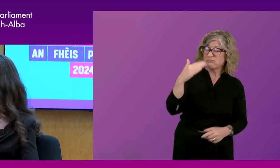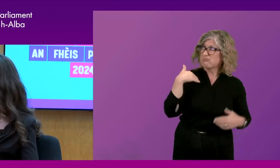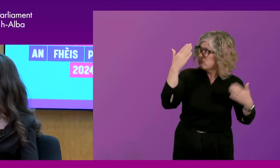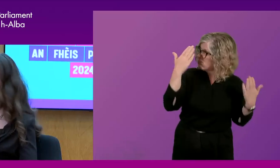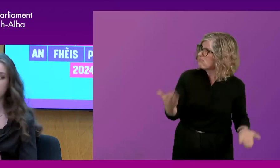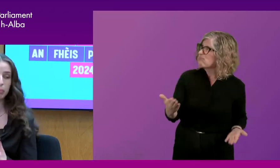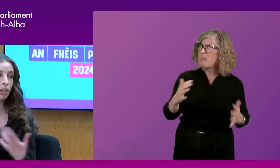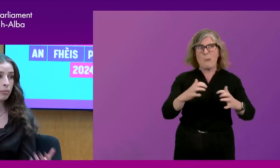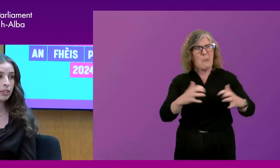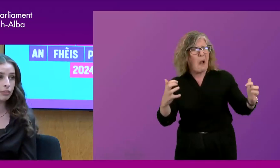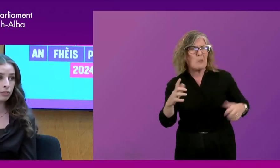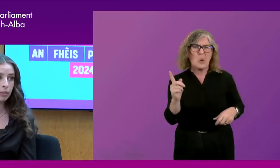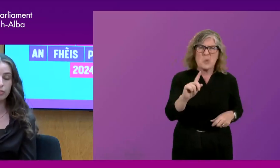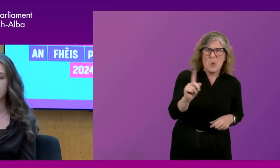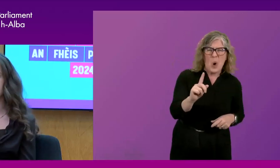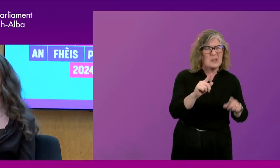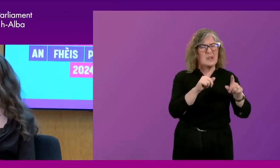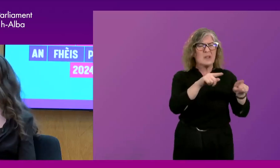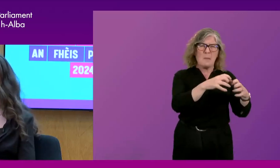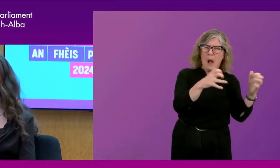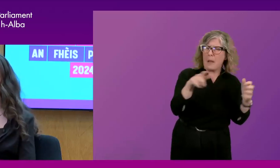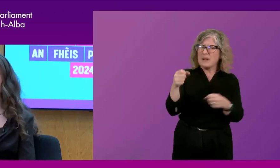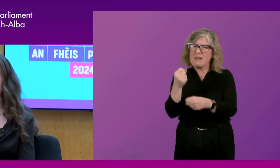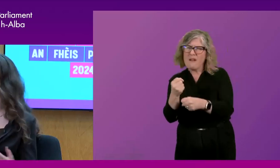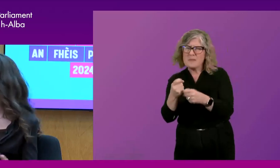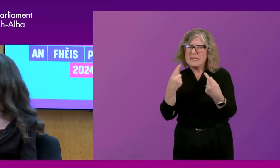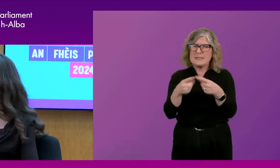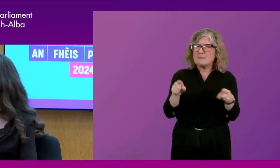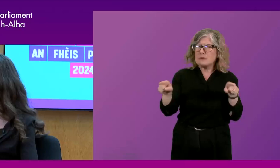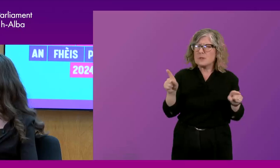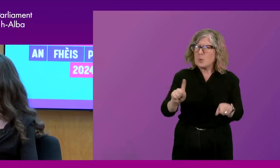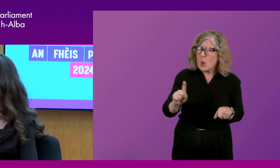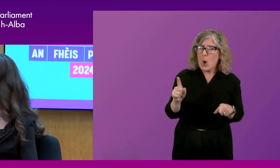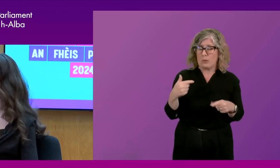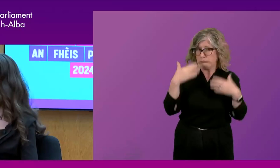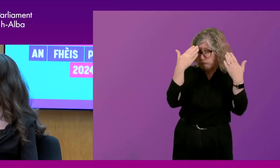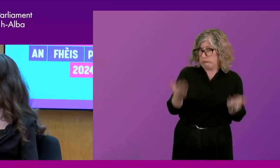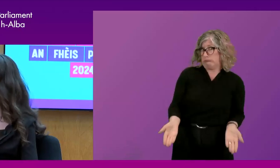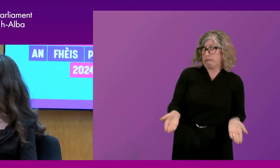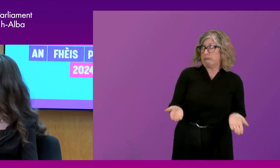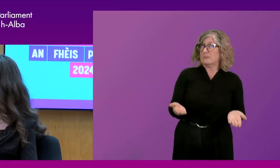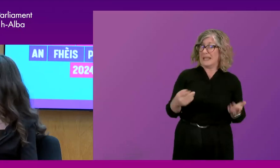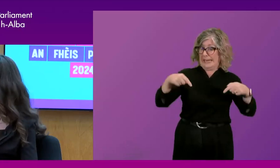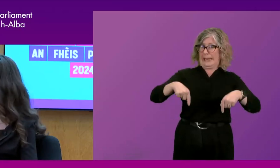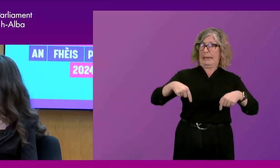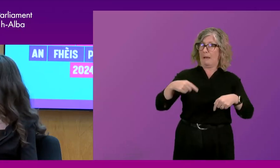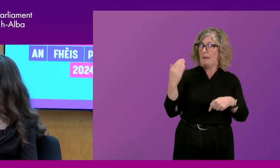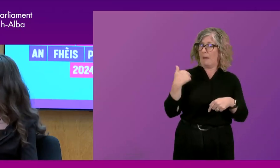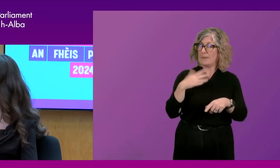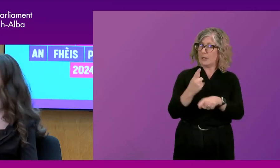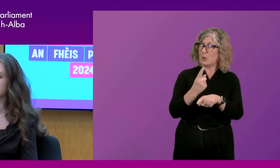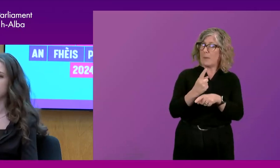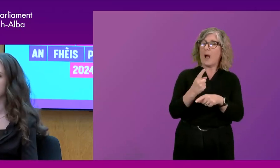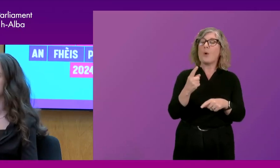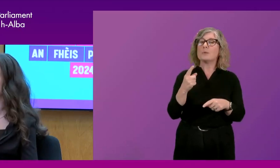parliament works, what makes parliament different from government. Um, and we were just talking before this panel about the low turnout of young people in